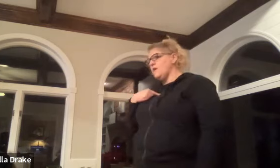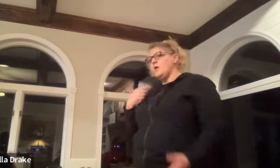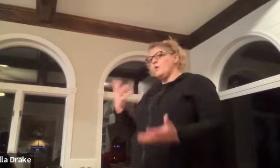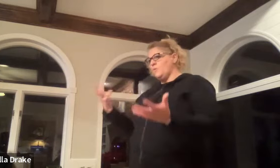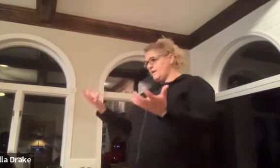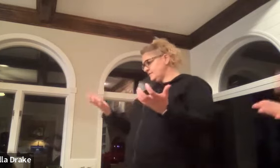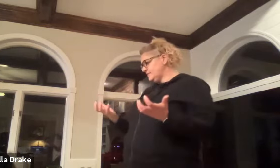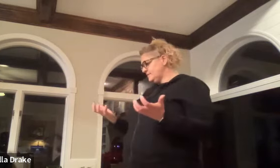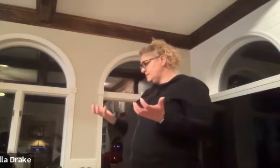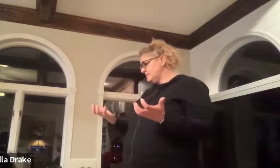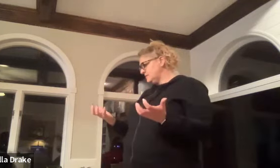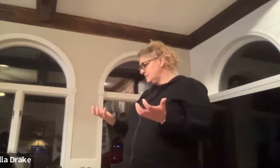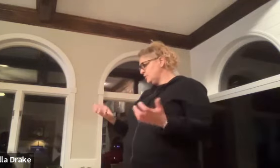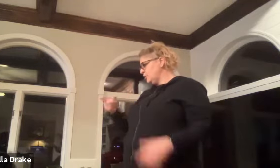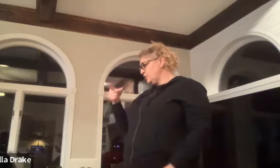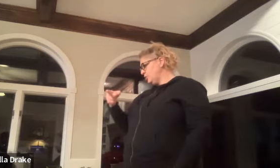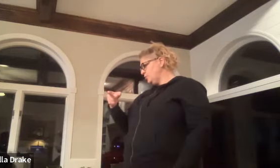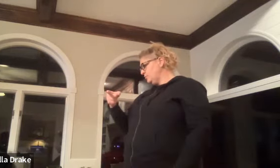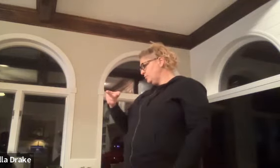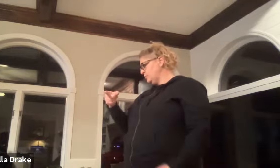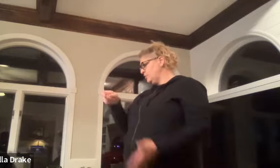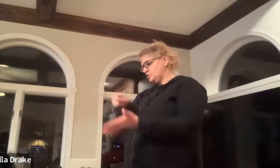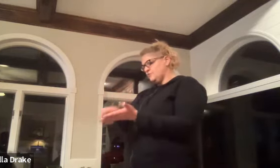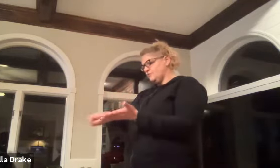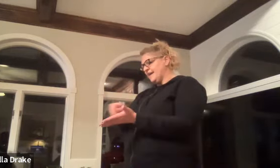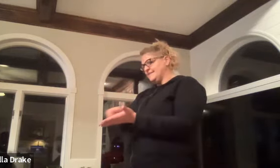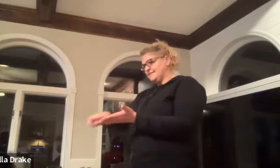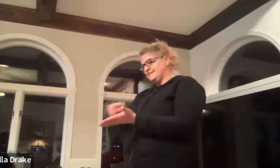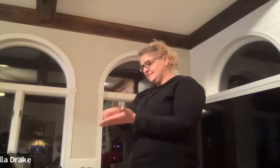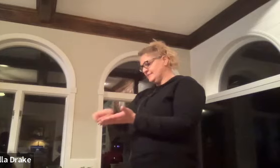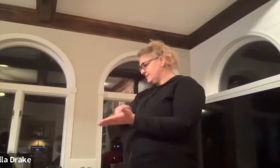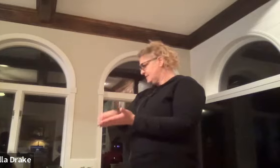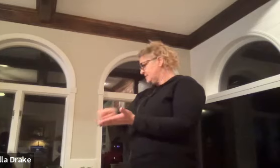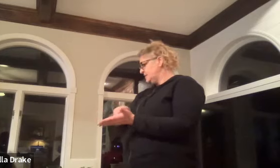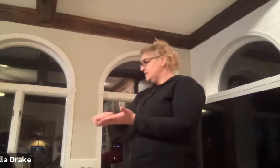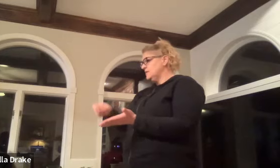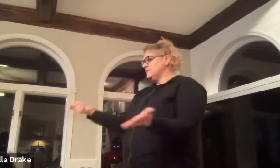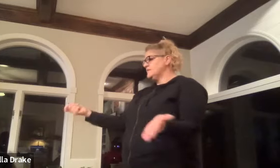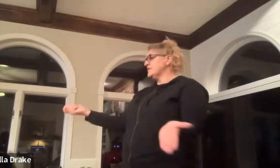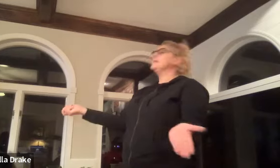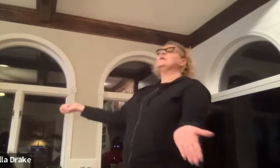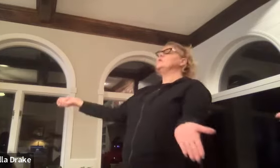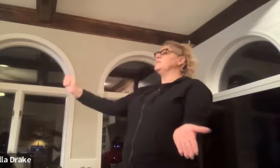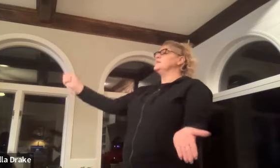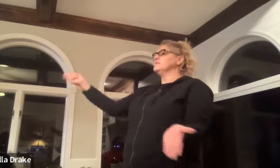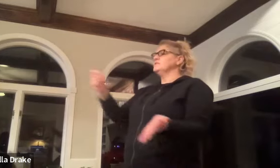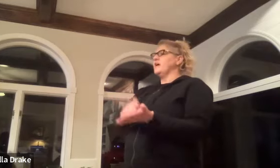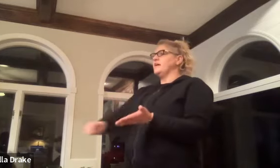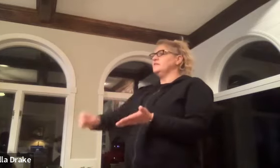want you to write this is this is like your pencil in your hand